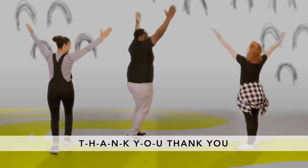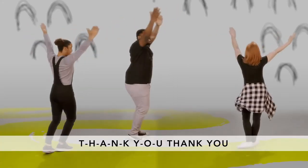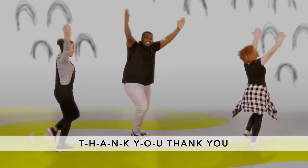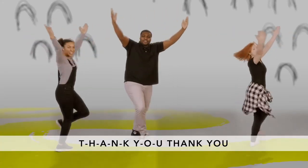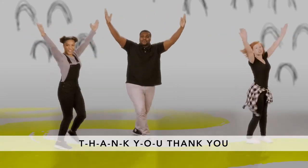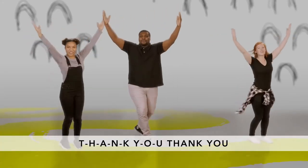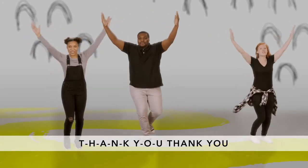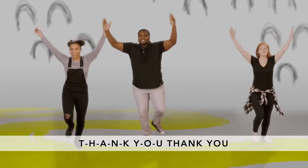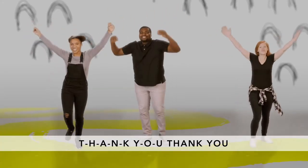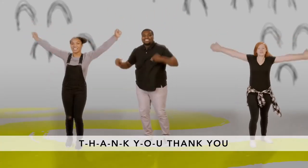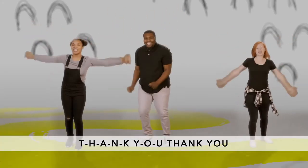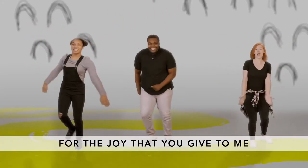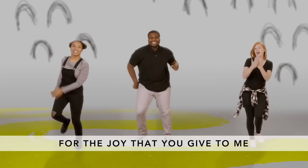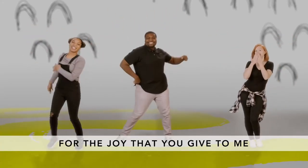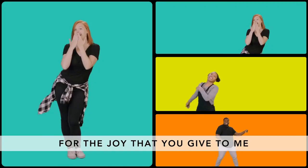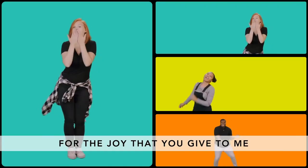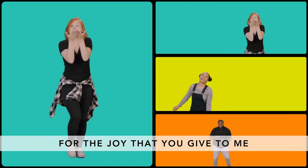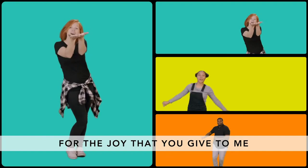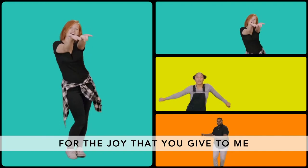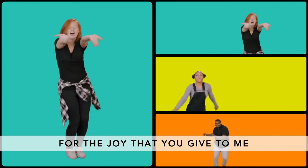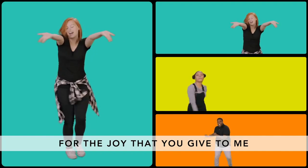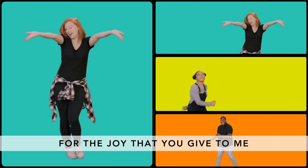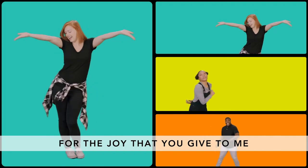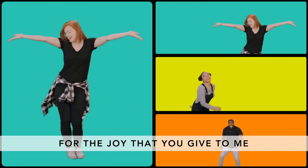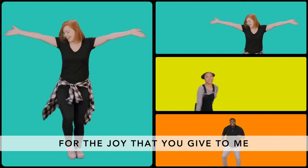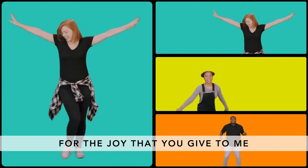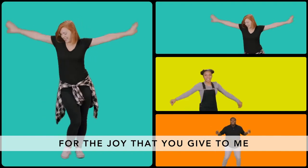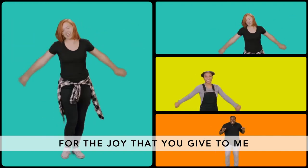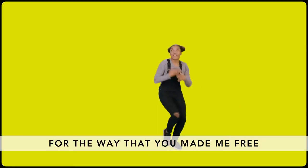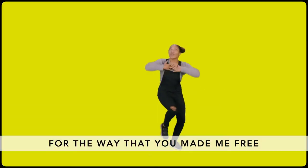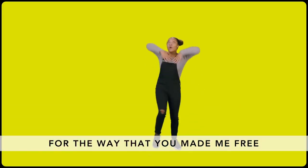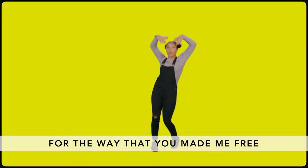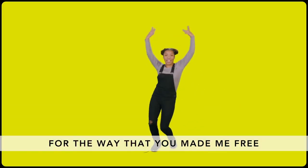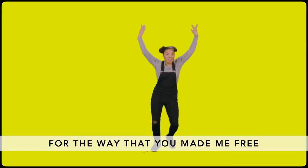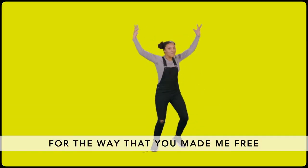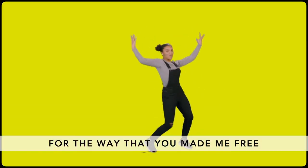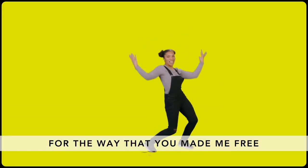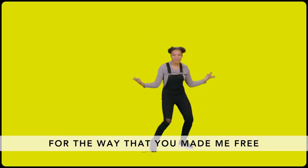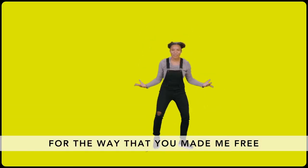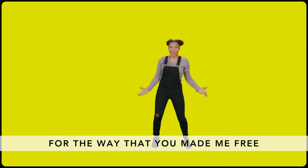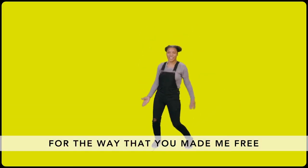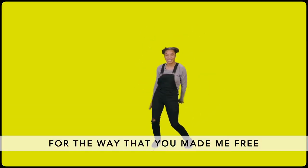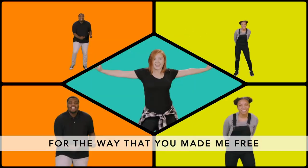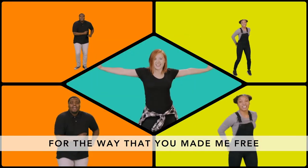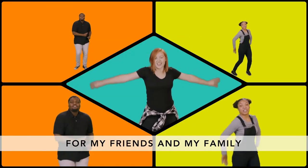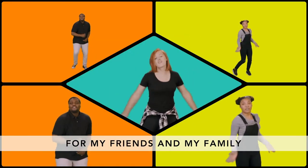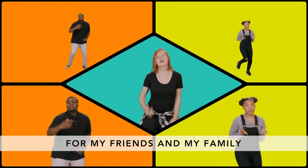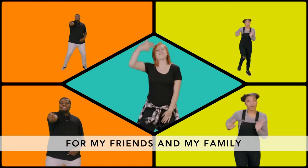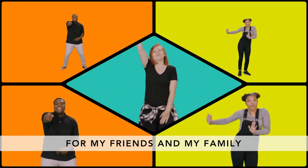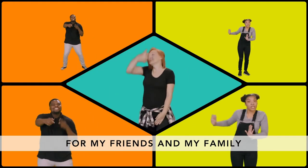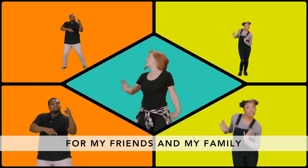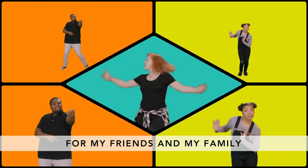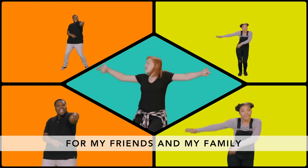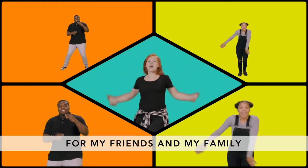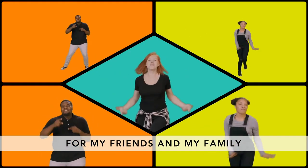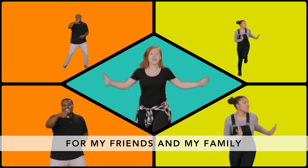you For the joy that you give to me For the way that you made me free For my friends and my family